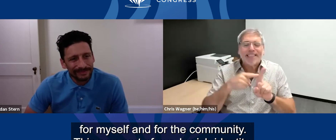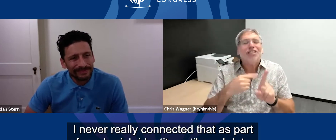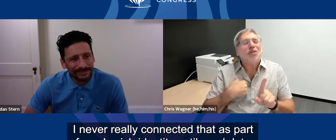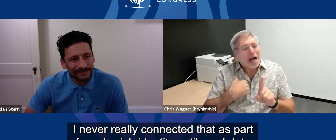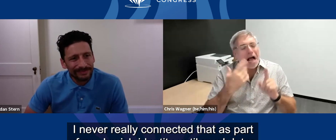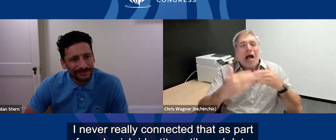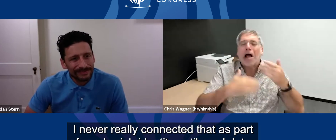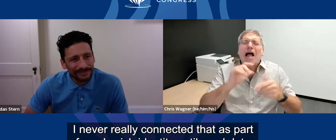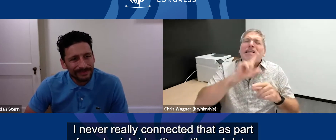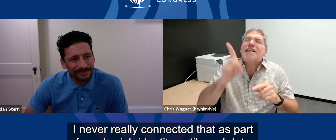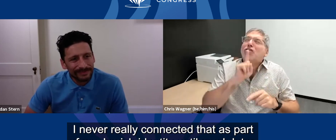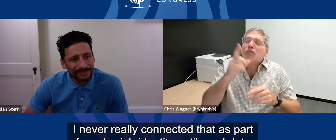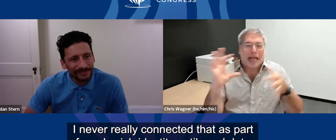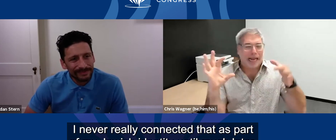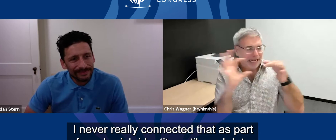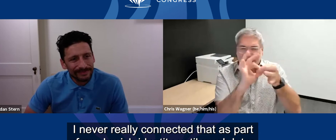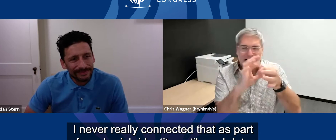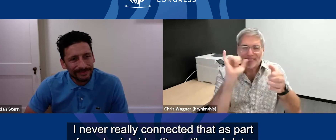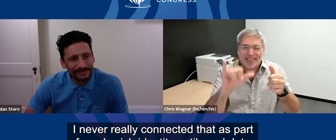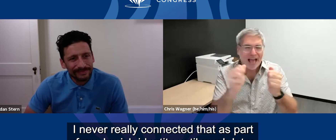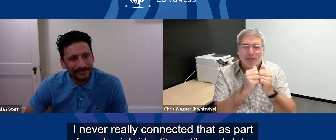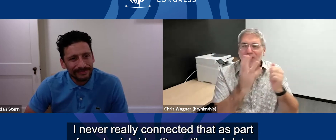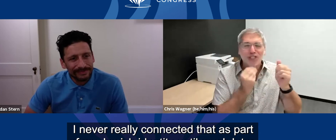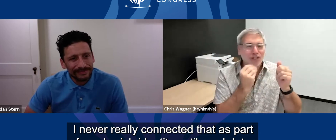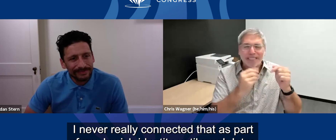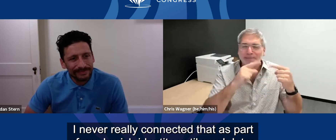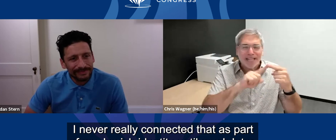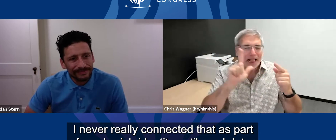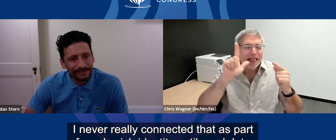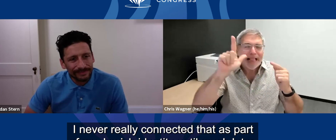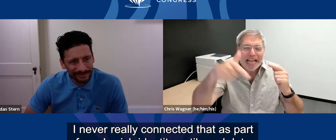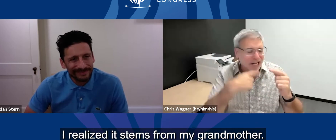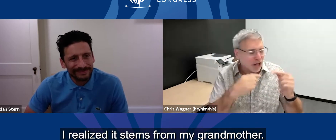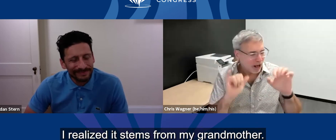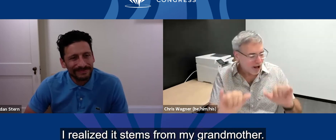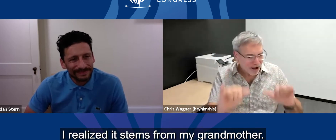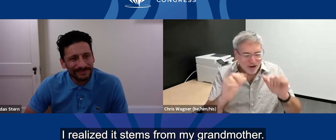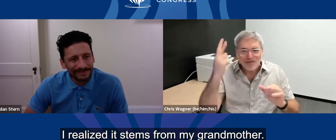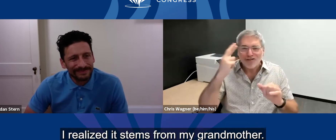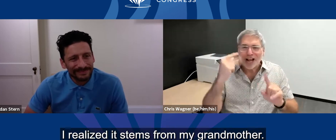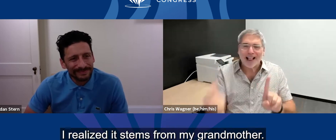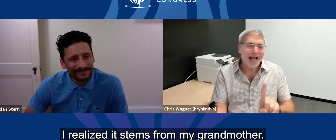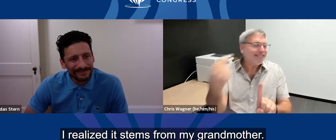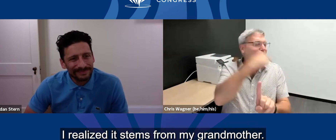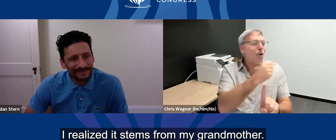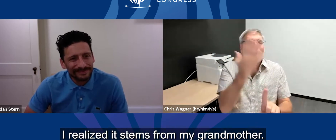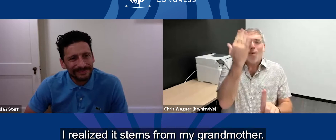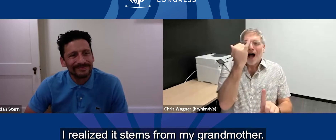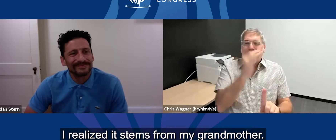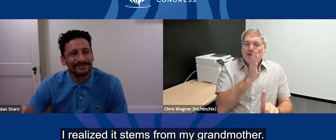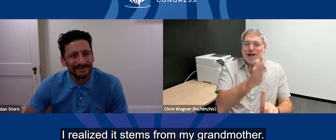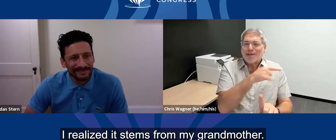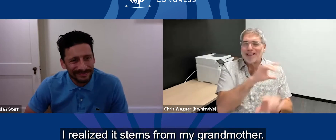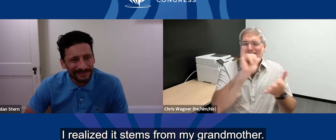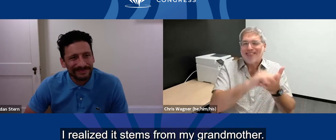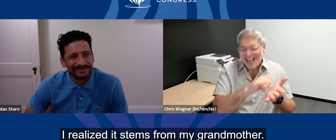part of my Jewish identity, and I never really connected that as part of my Jewish identity until later in life, and I realize now it stems